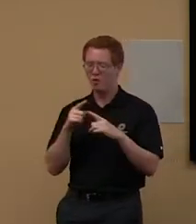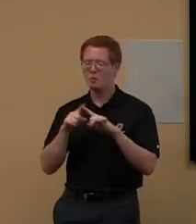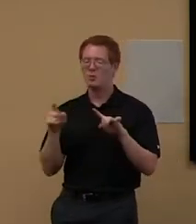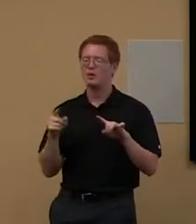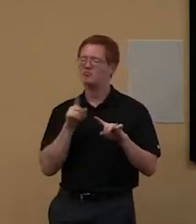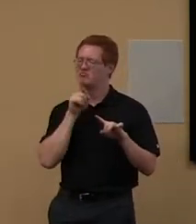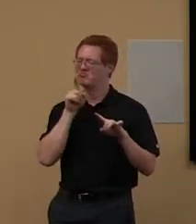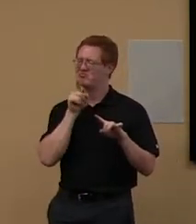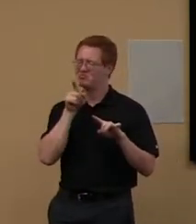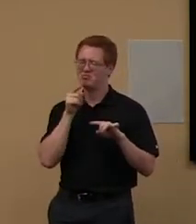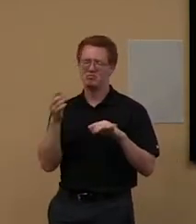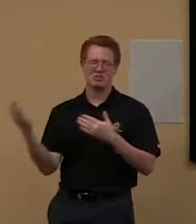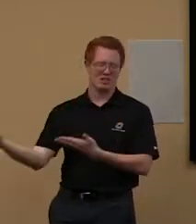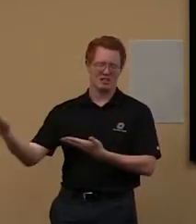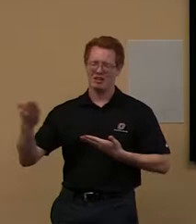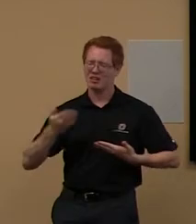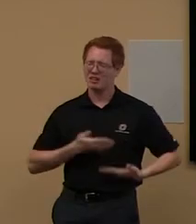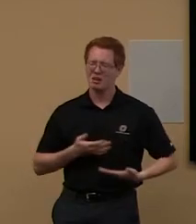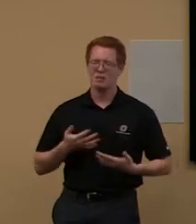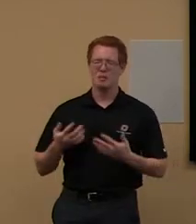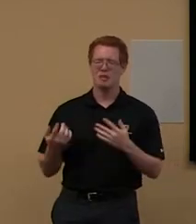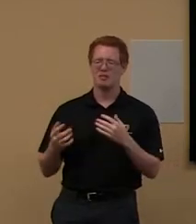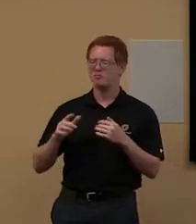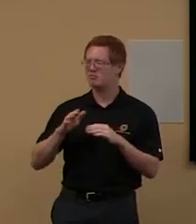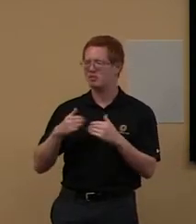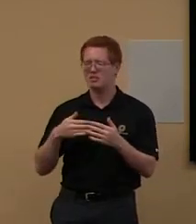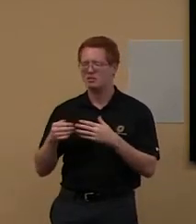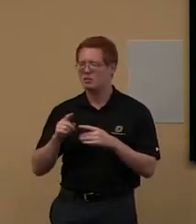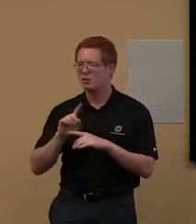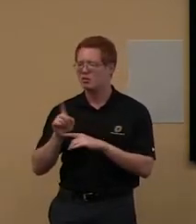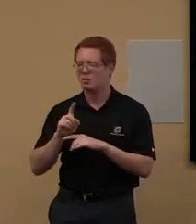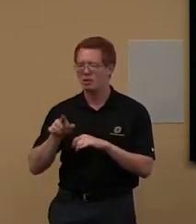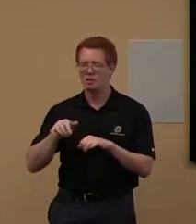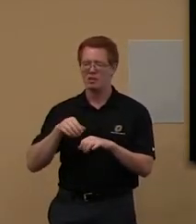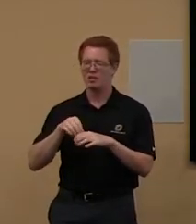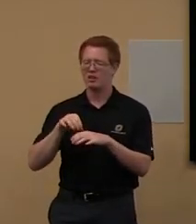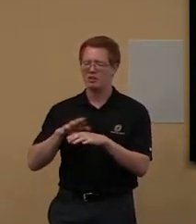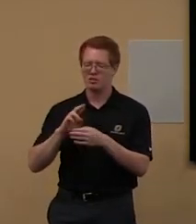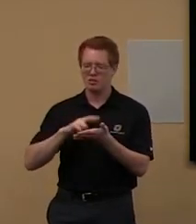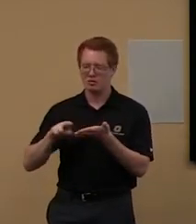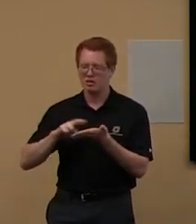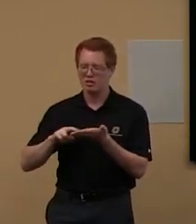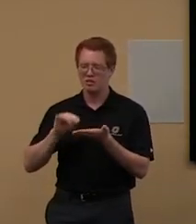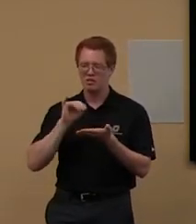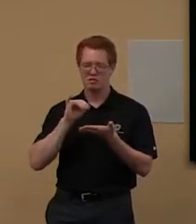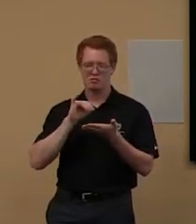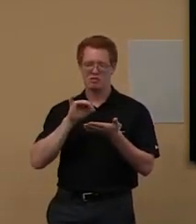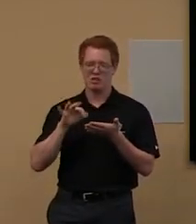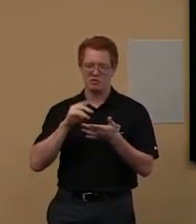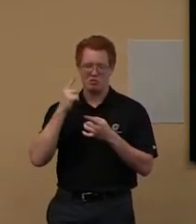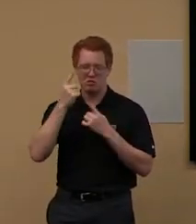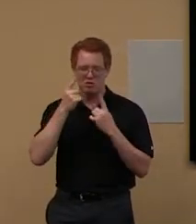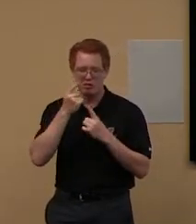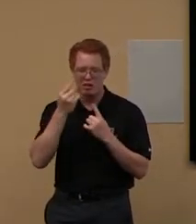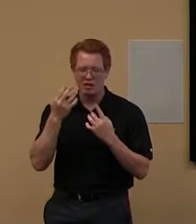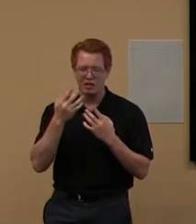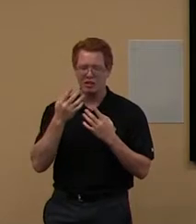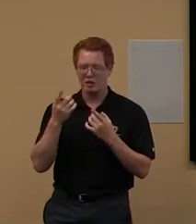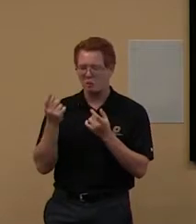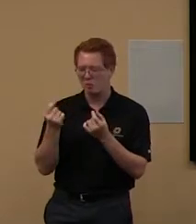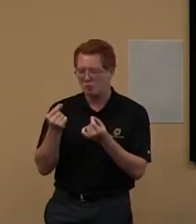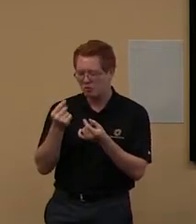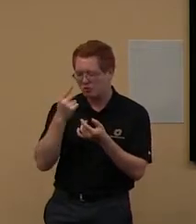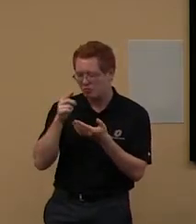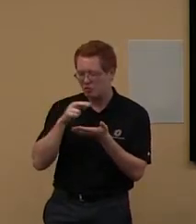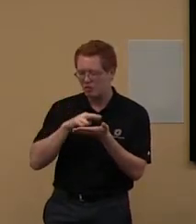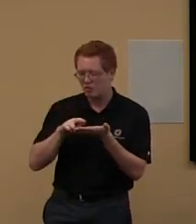research. Um, if you're just thinking about ideas, if you're, um, kind of investigating a few